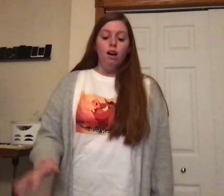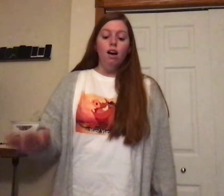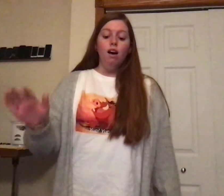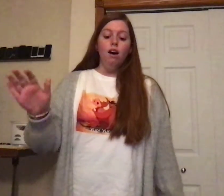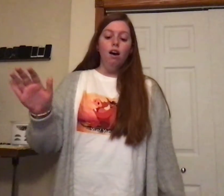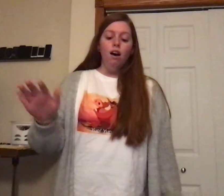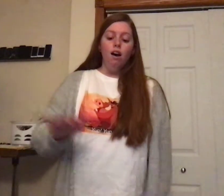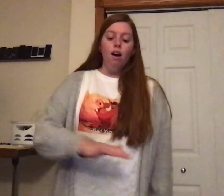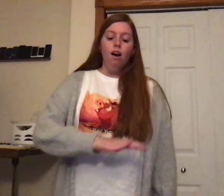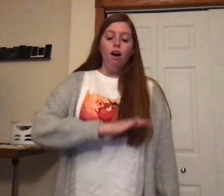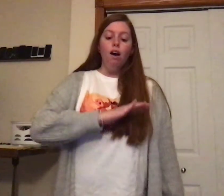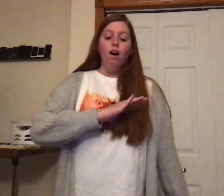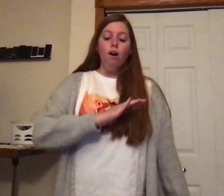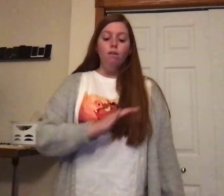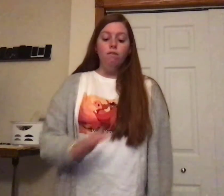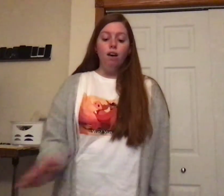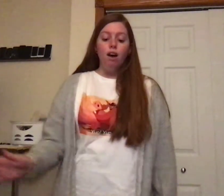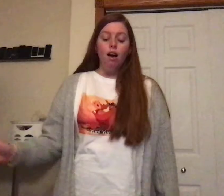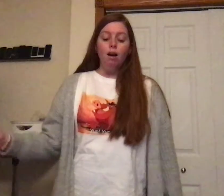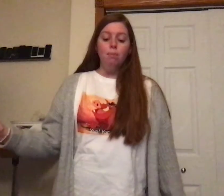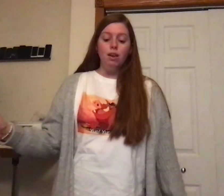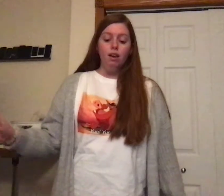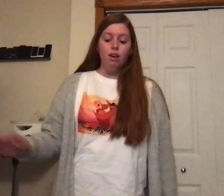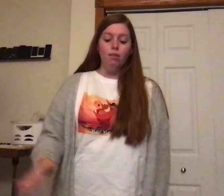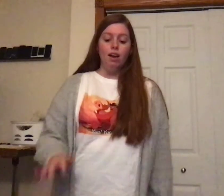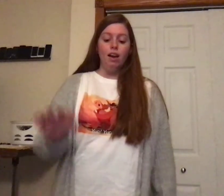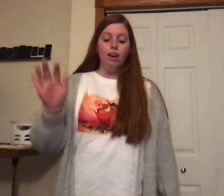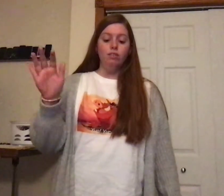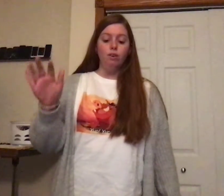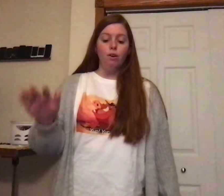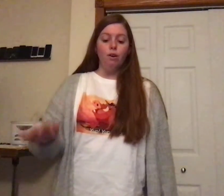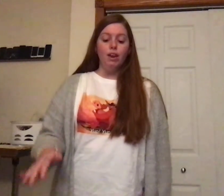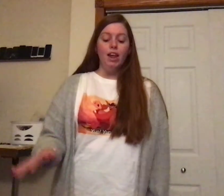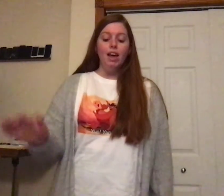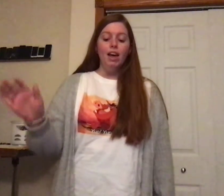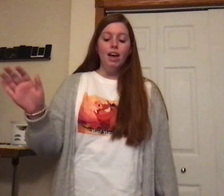Fa, Mi, Re, Do, Le,